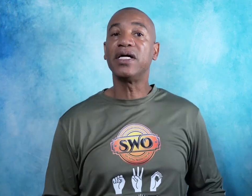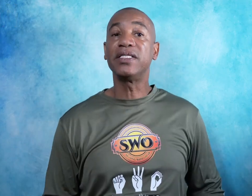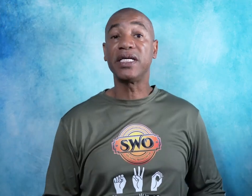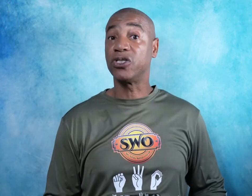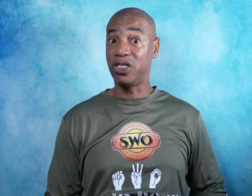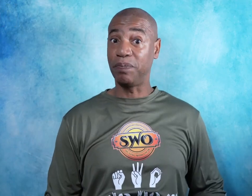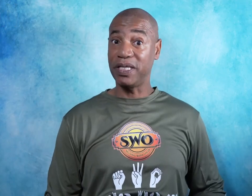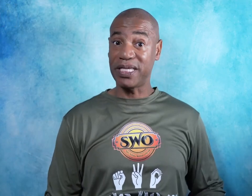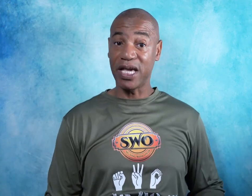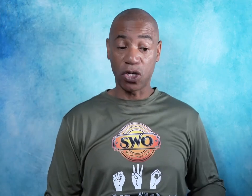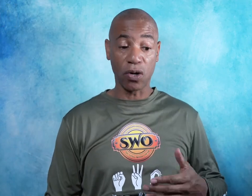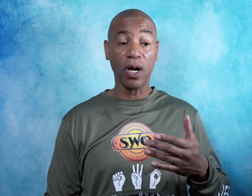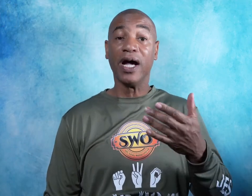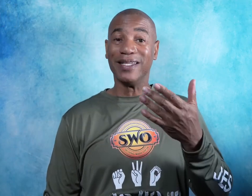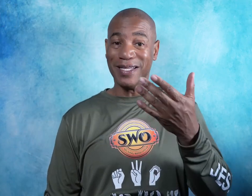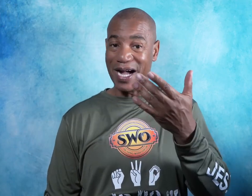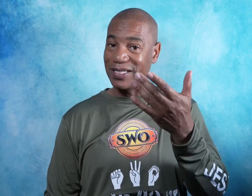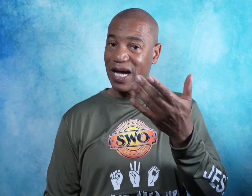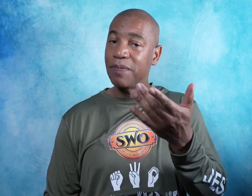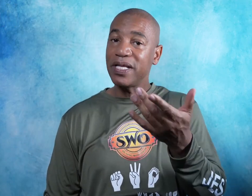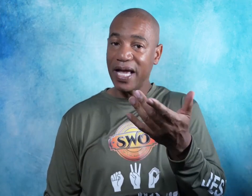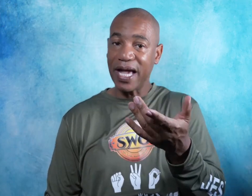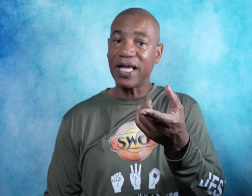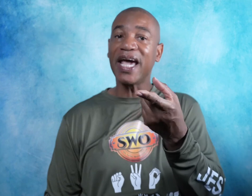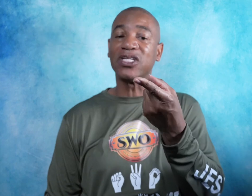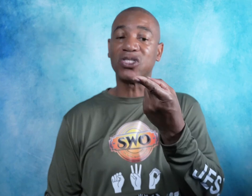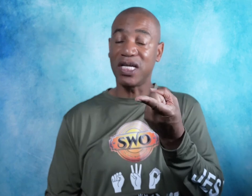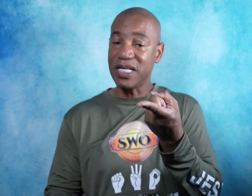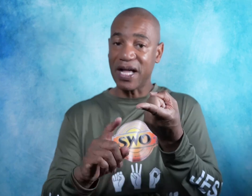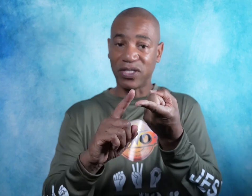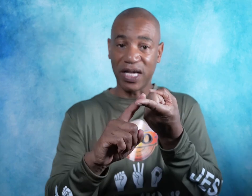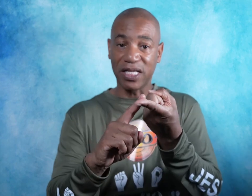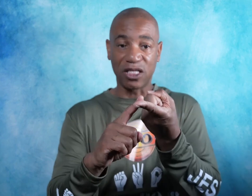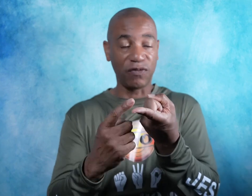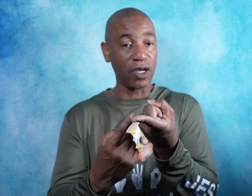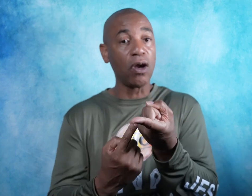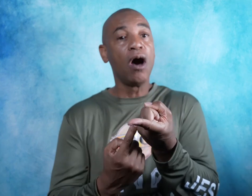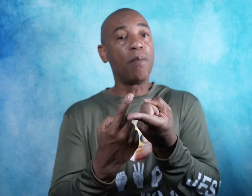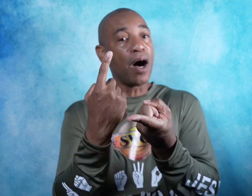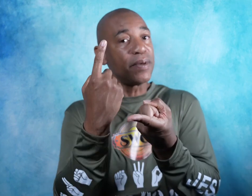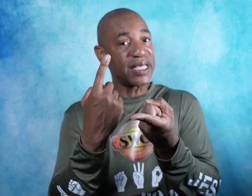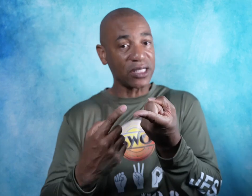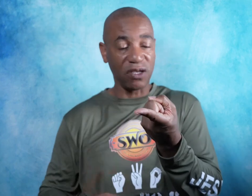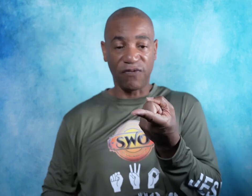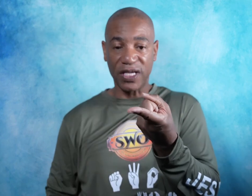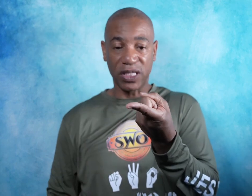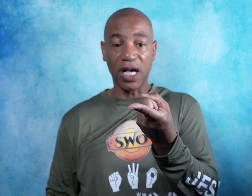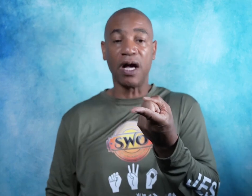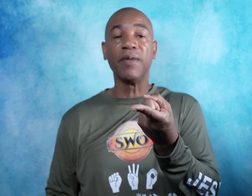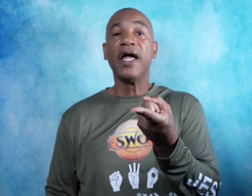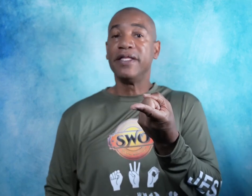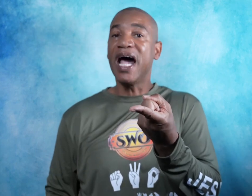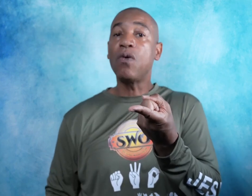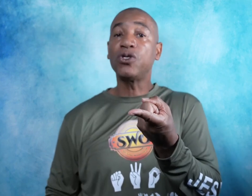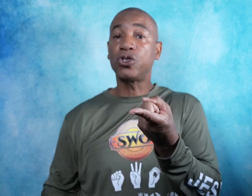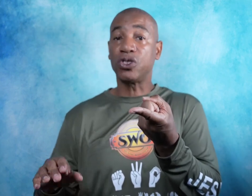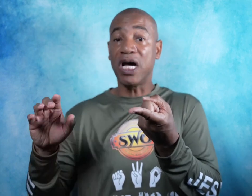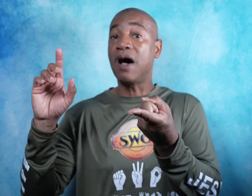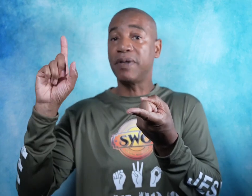until, simply take your non-dominant hand, extend out the index finger, palm is actually facing up. Now with your dominant